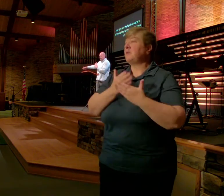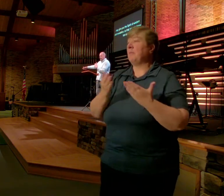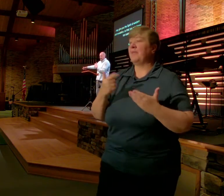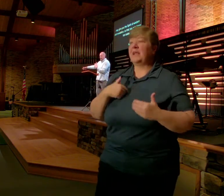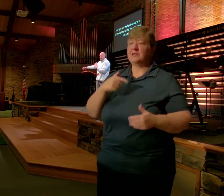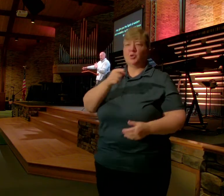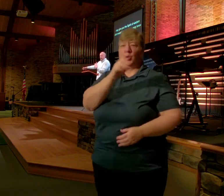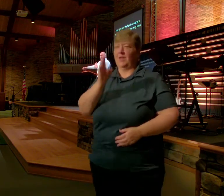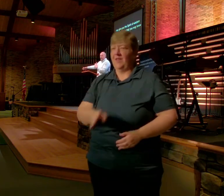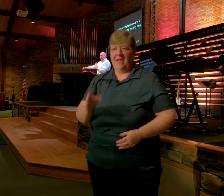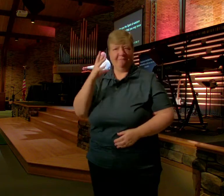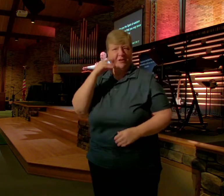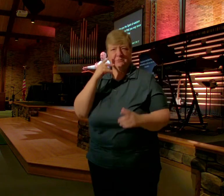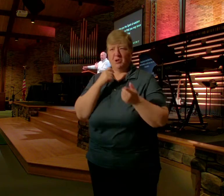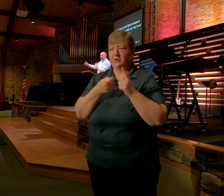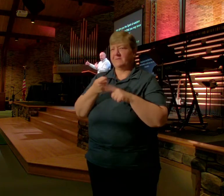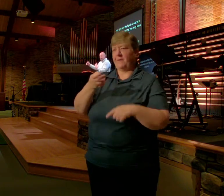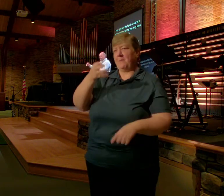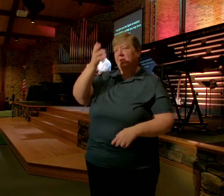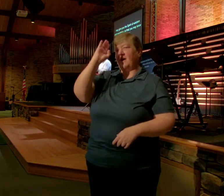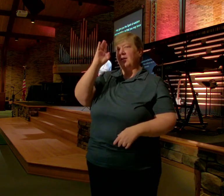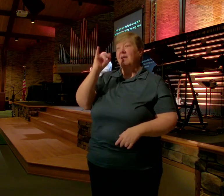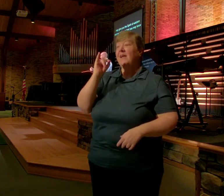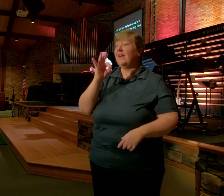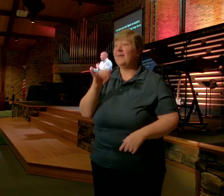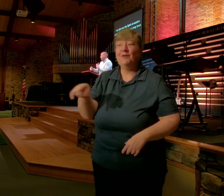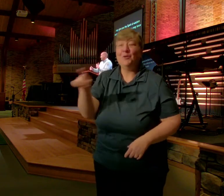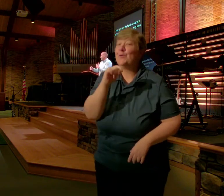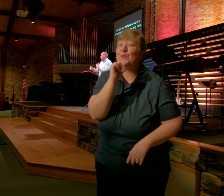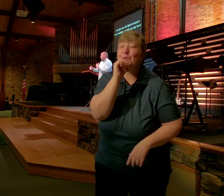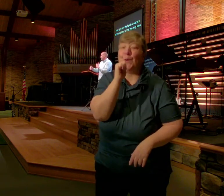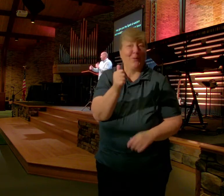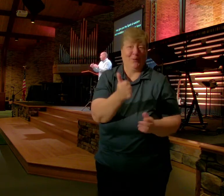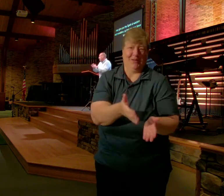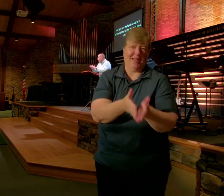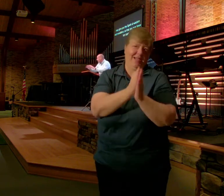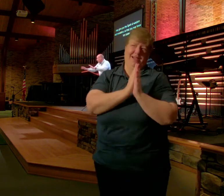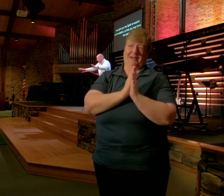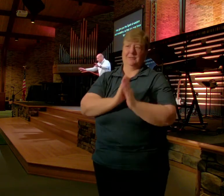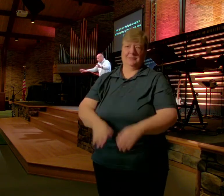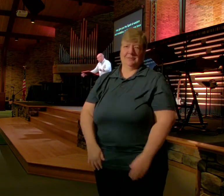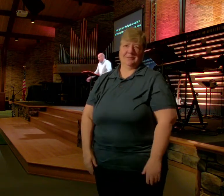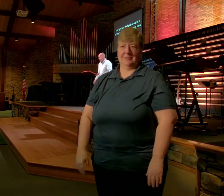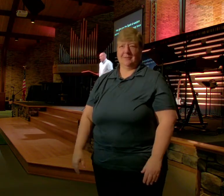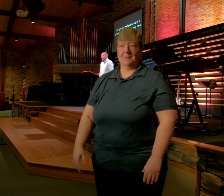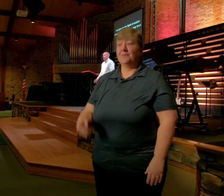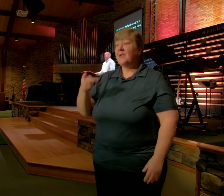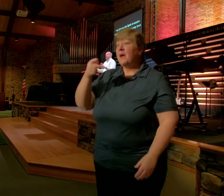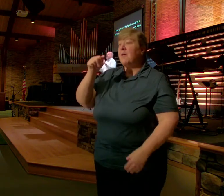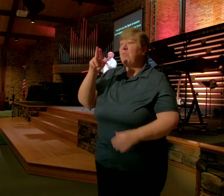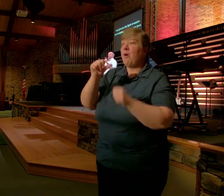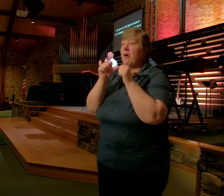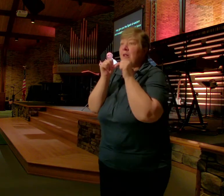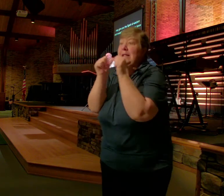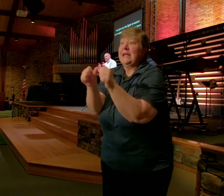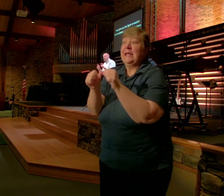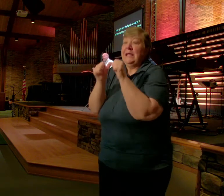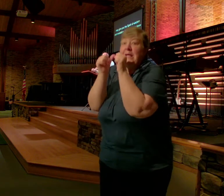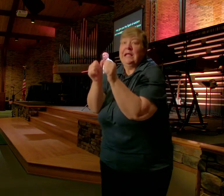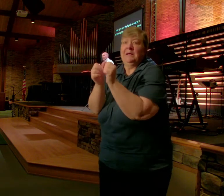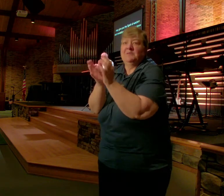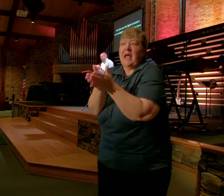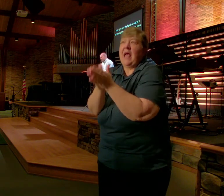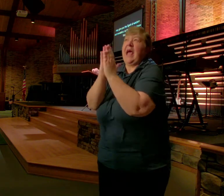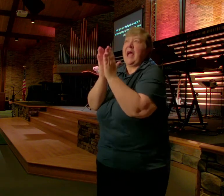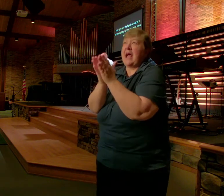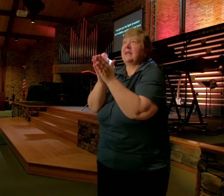Experience from God If you do not ask Paul keeps asking That we would know